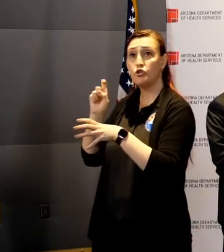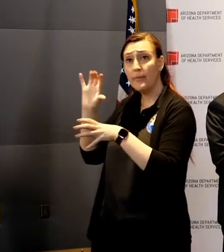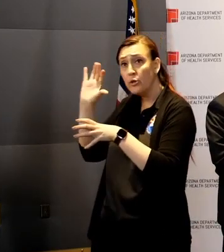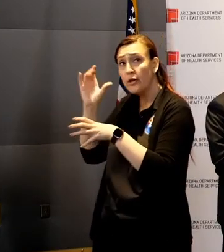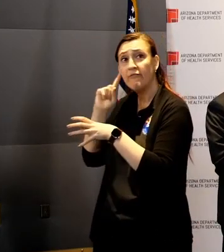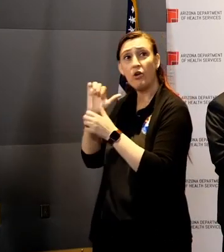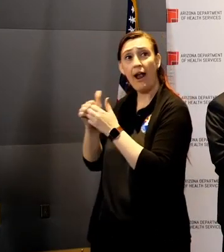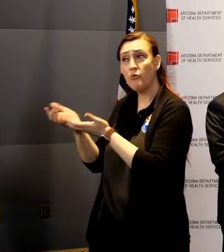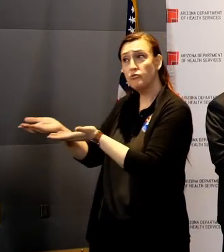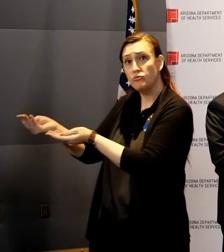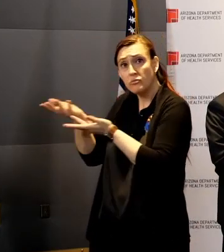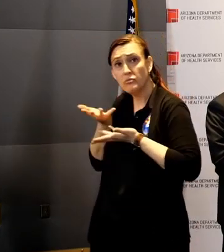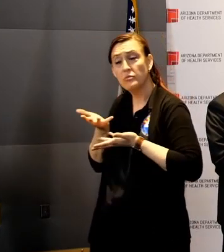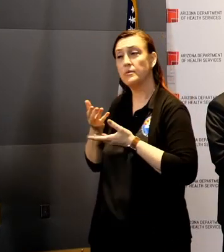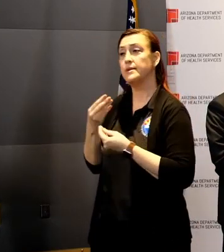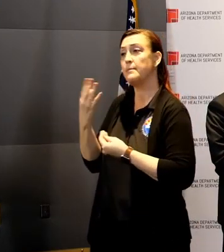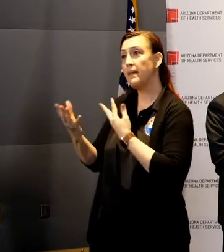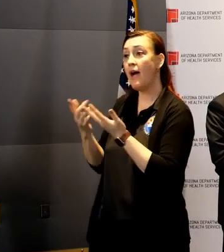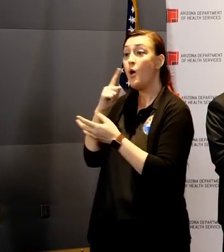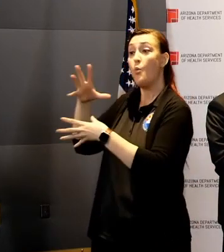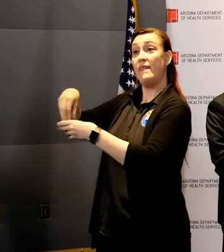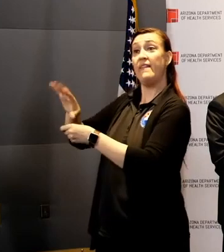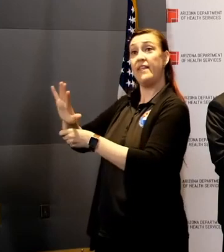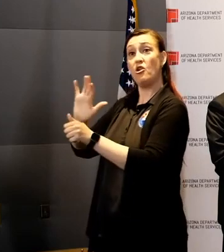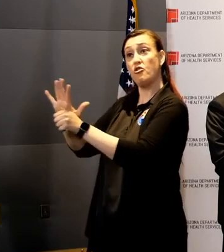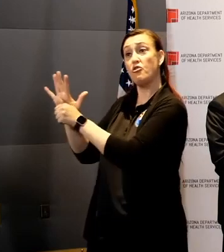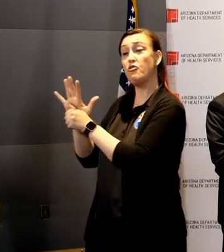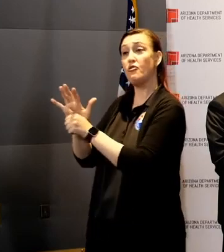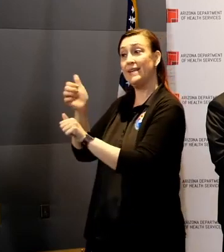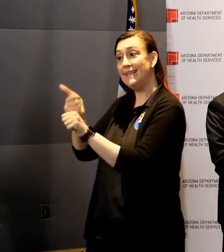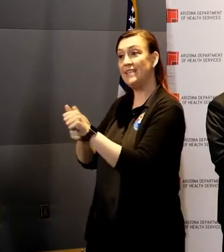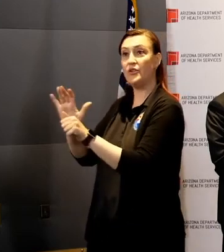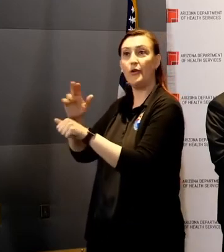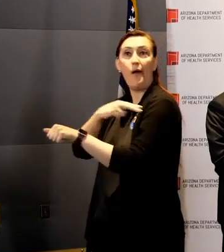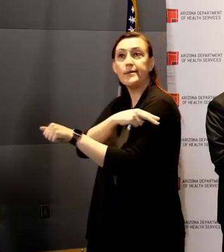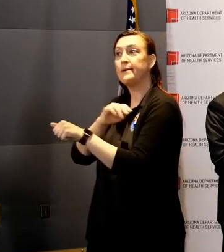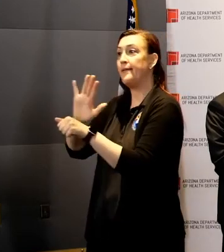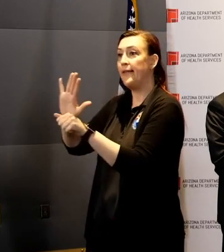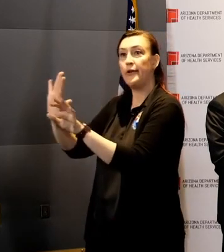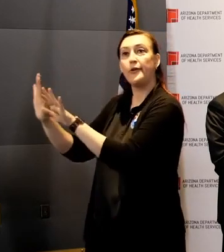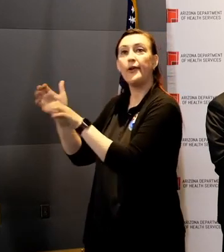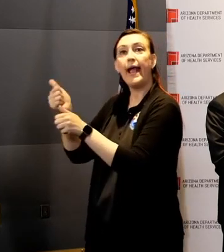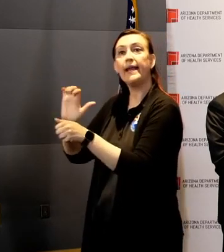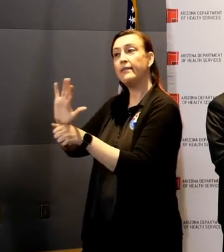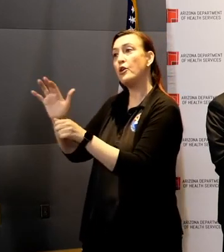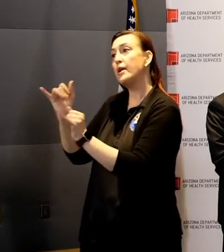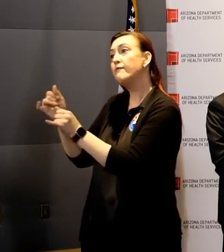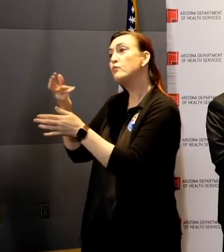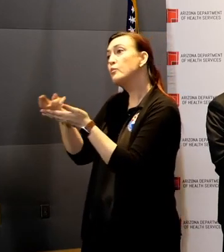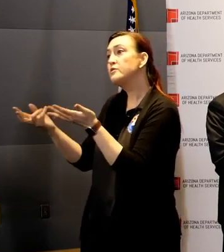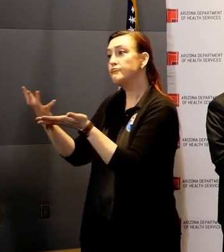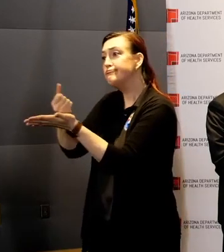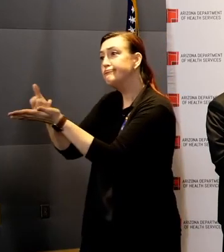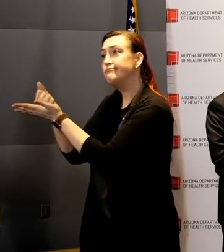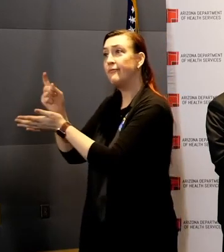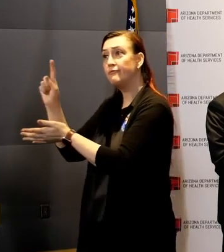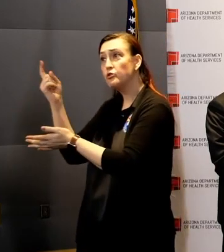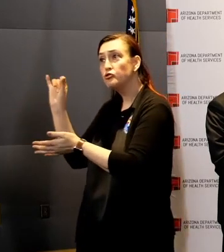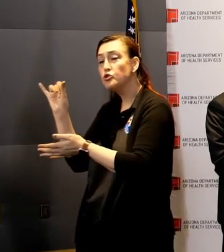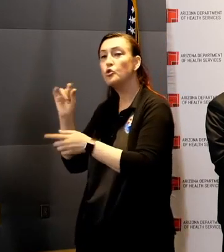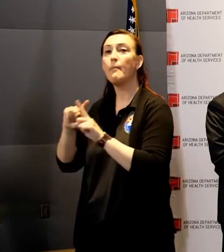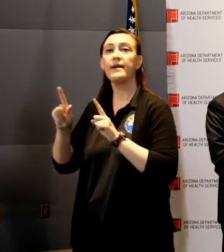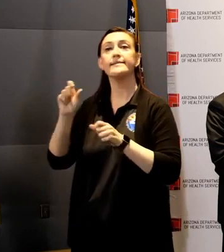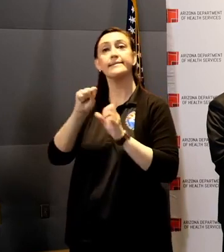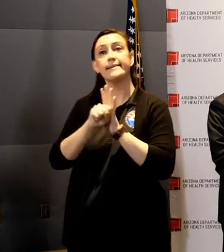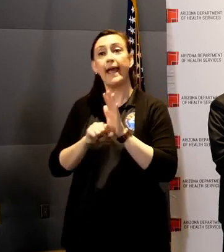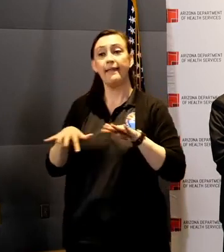to supply the PPE within their facilities, and we will support by trying to identify that from a state and federal level as well.